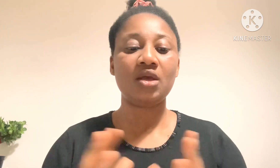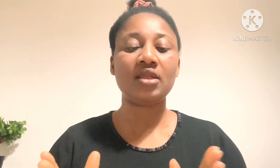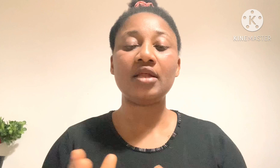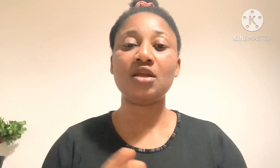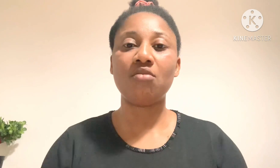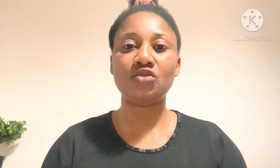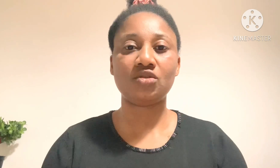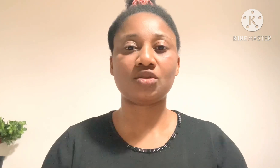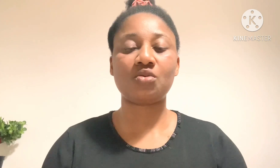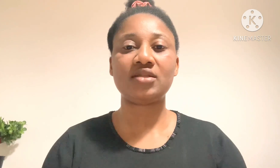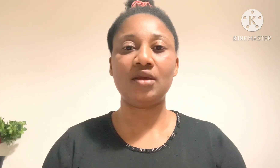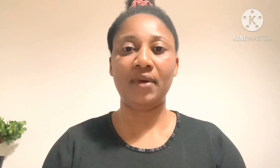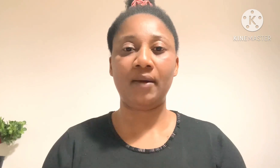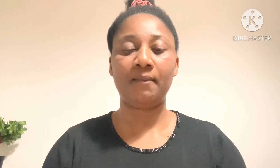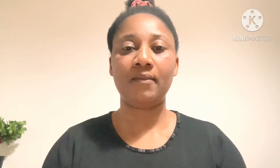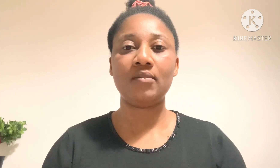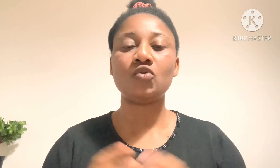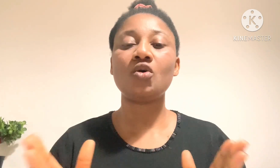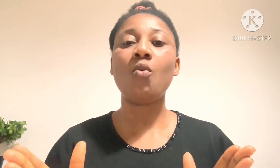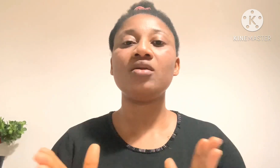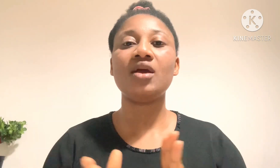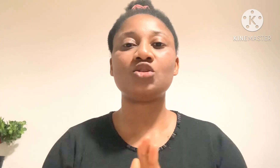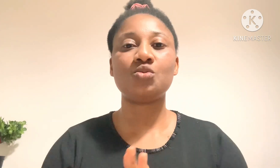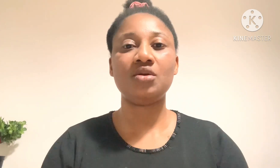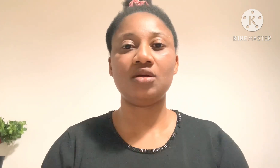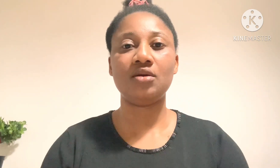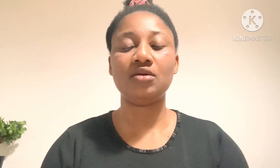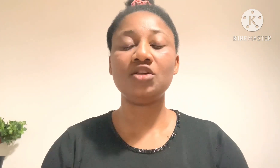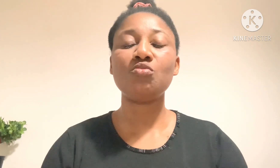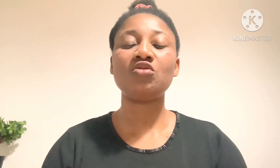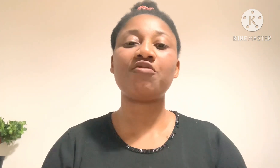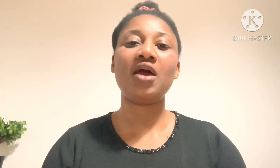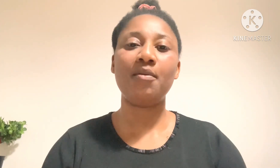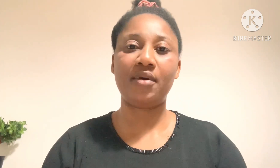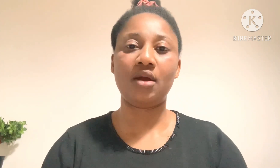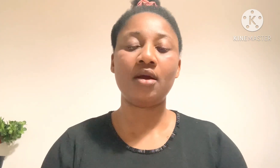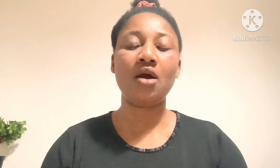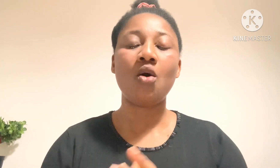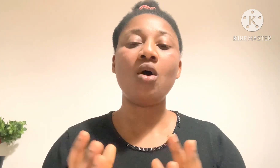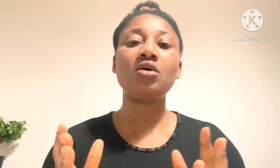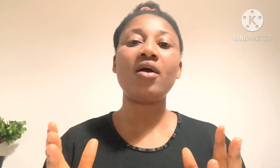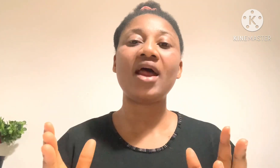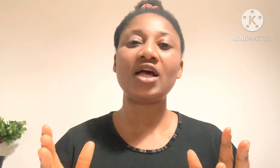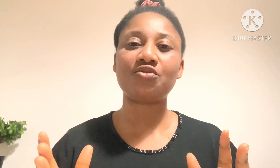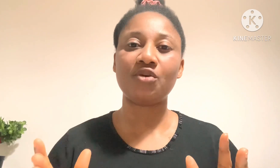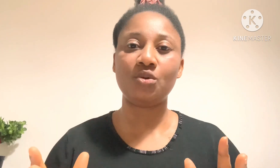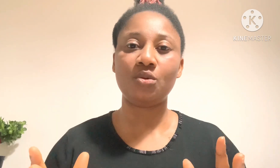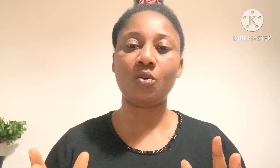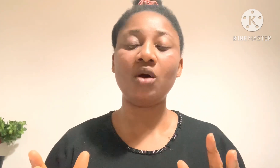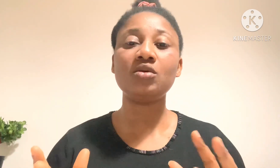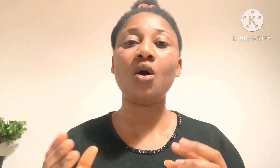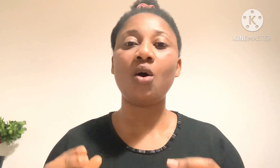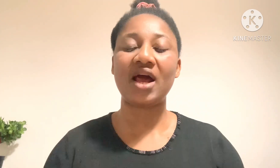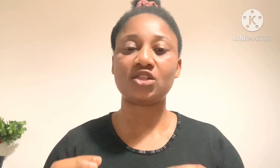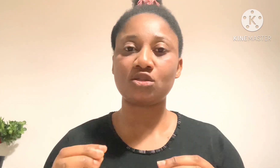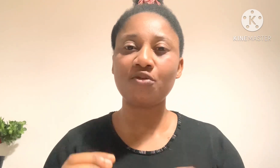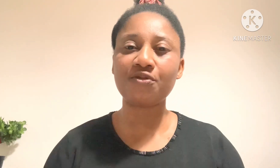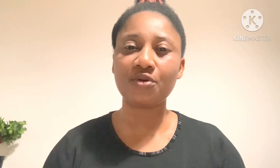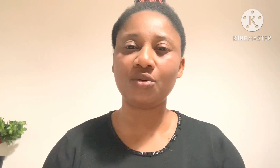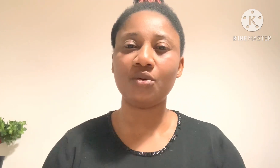In the name of Jesus Christ. Amen. Someone get ready. This month of April, what God has for you, what God has stopped for you,